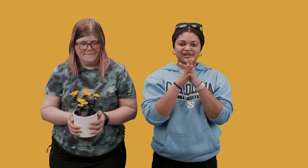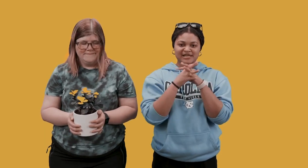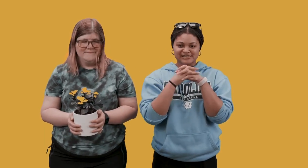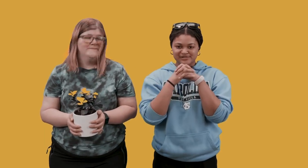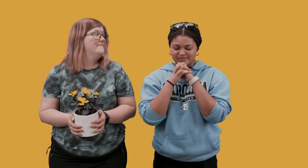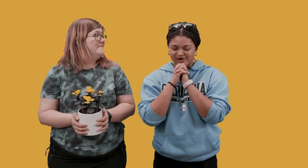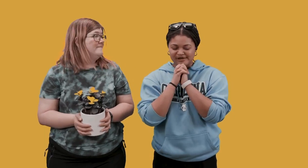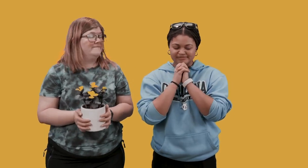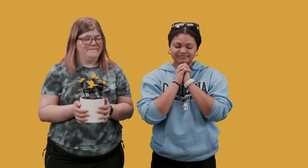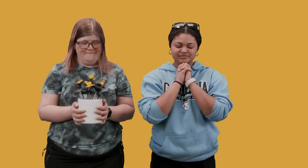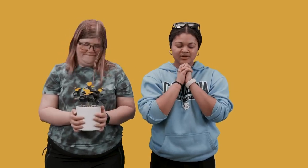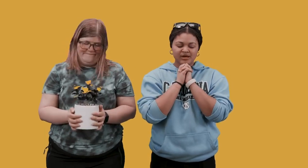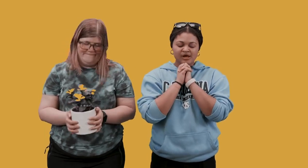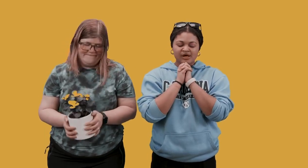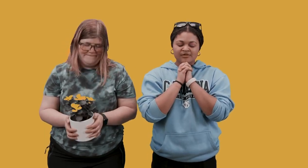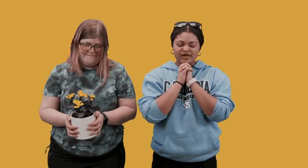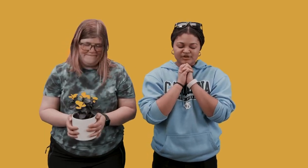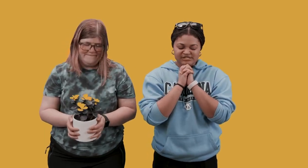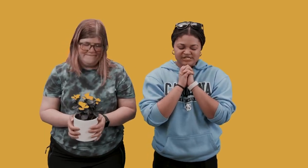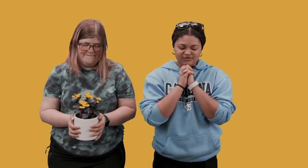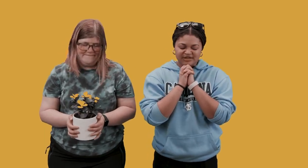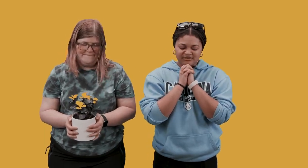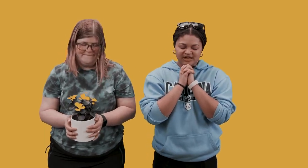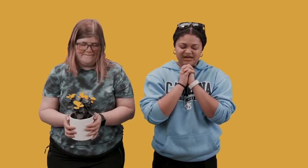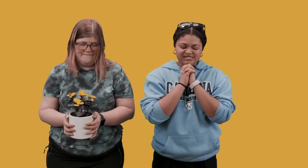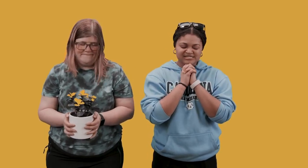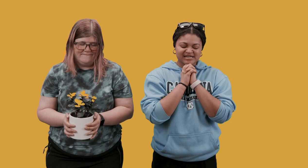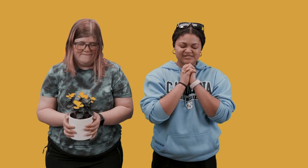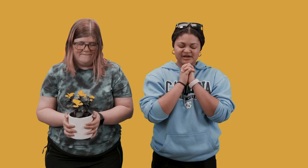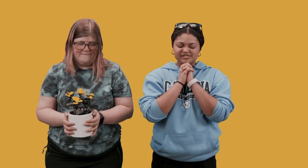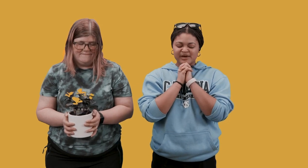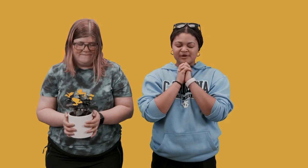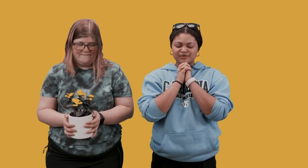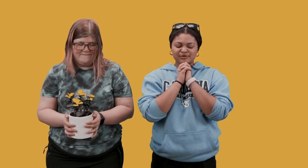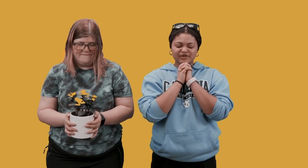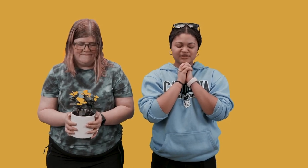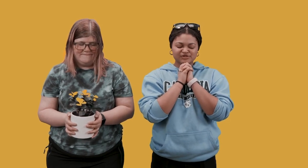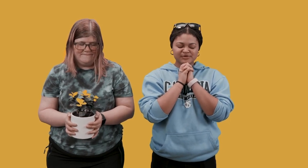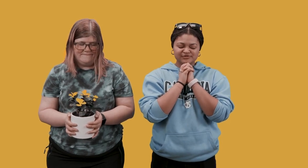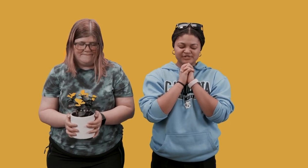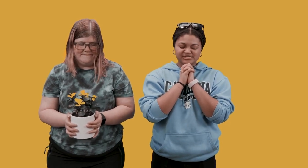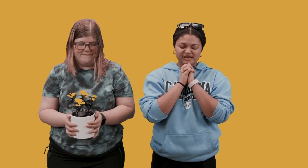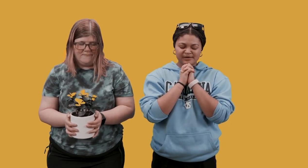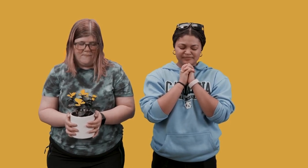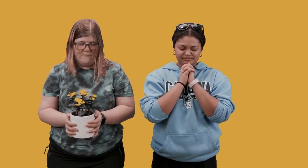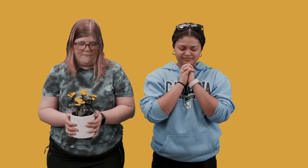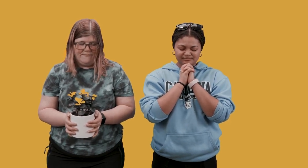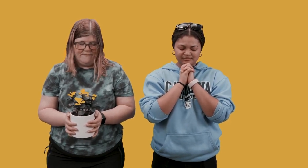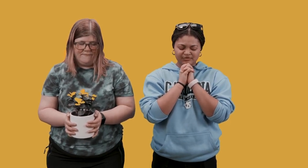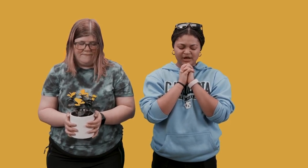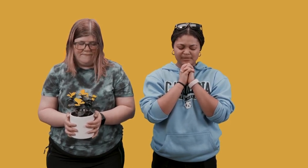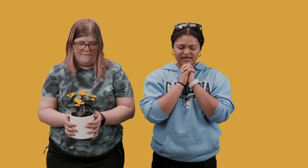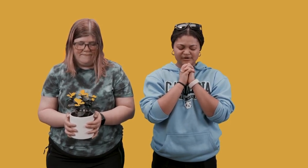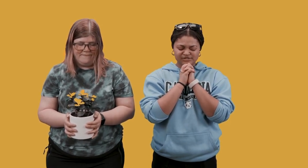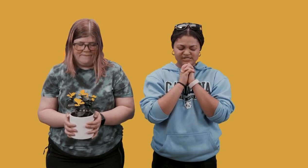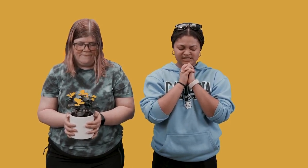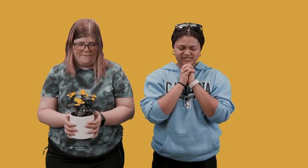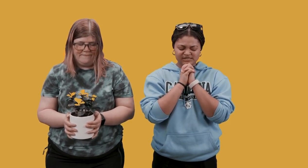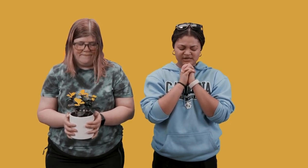let's pray thank you jesus for giving us a taste of god's power lord thank you so much for just um for coming down jesus and